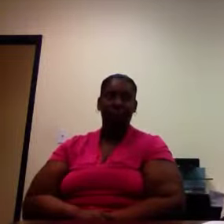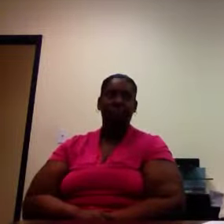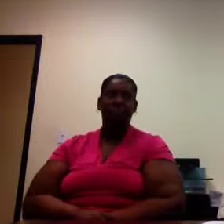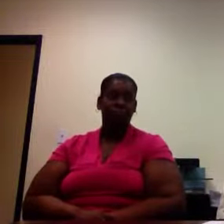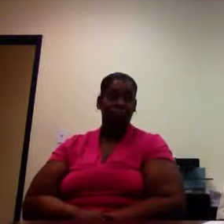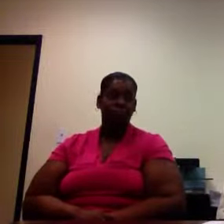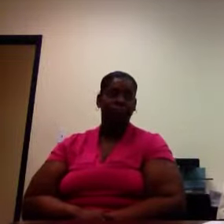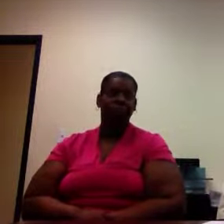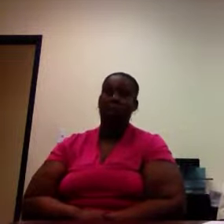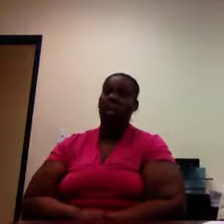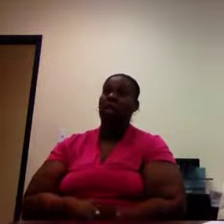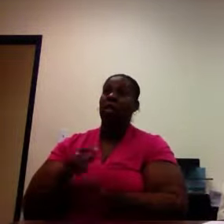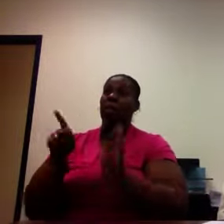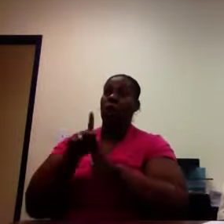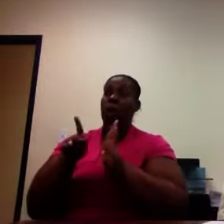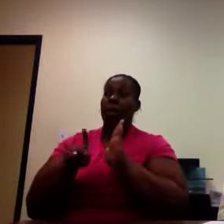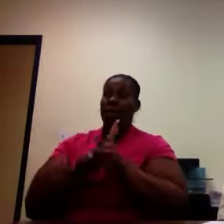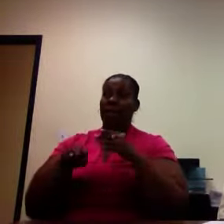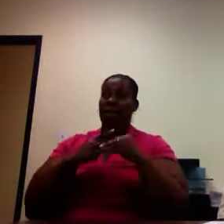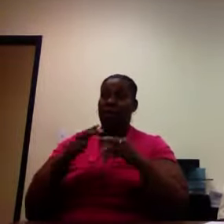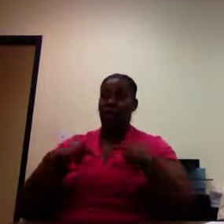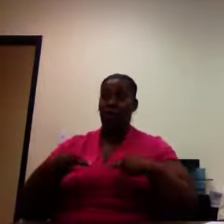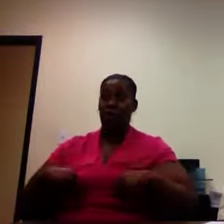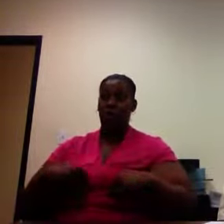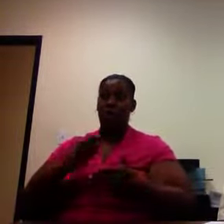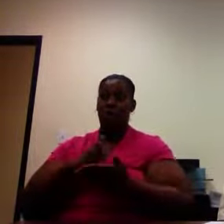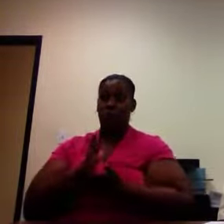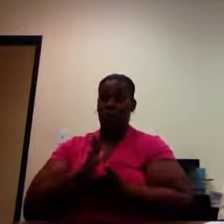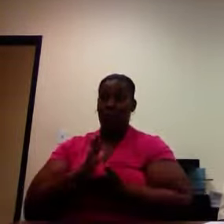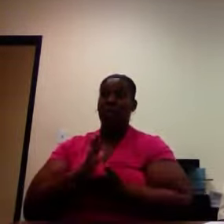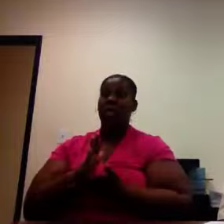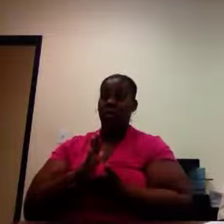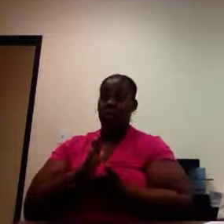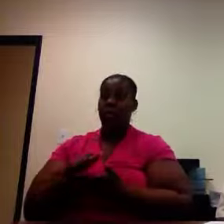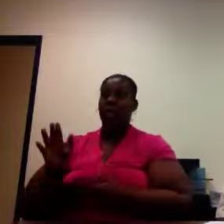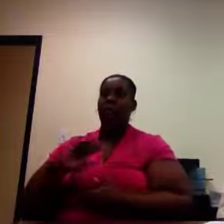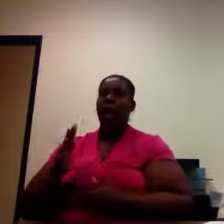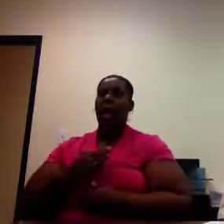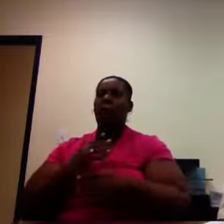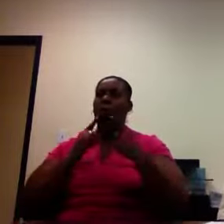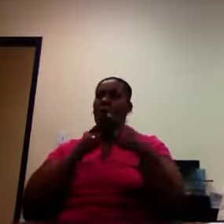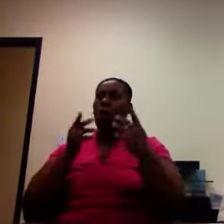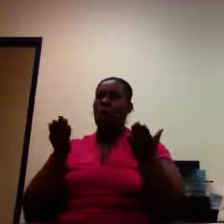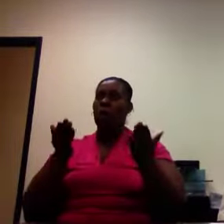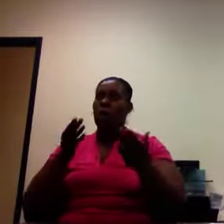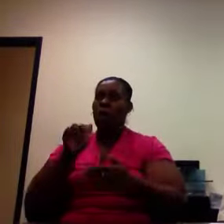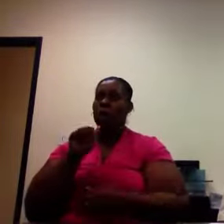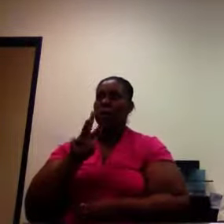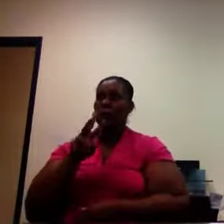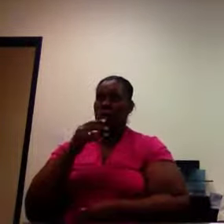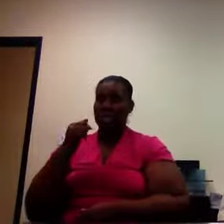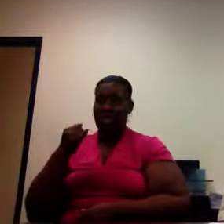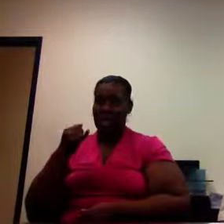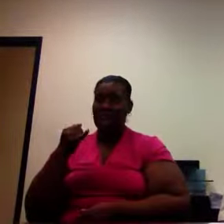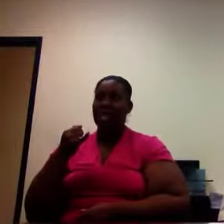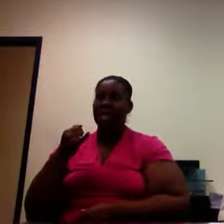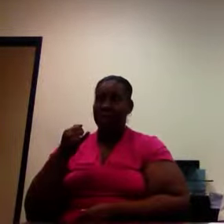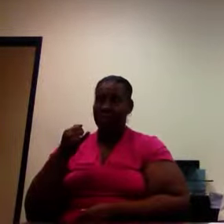Policy regarding human rights, it is the intent of AbilityWorks Jackson to relate to each individual served in a manner